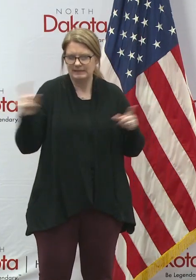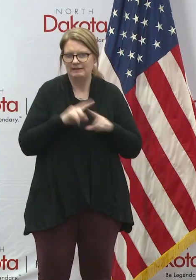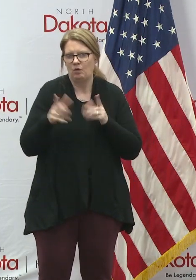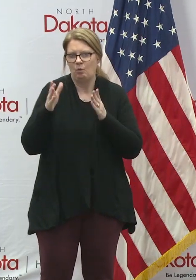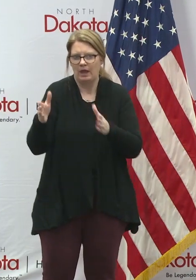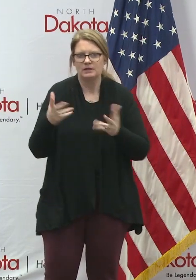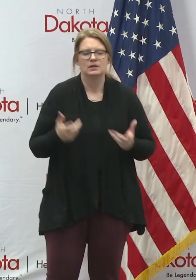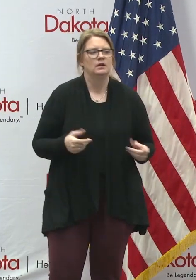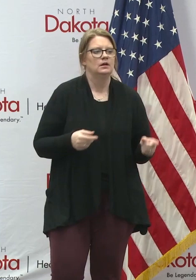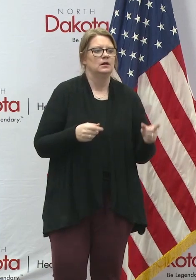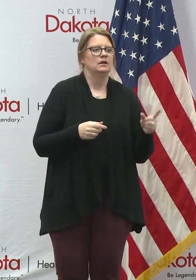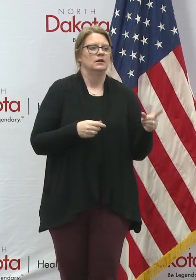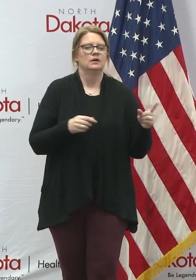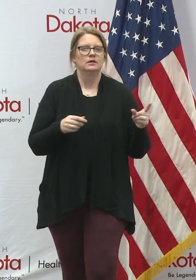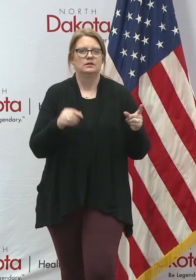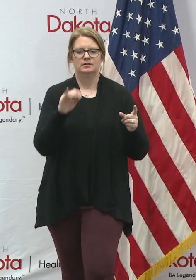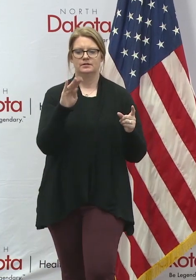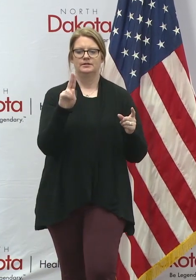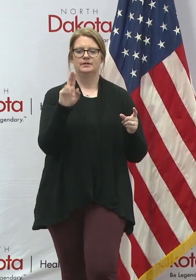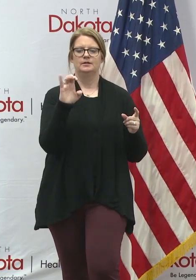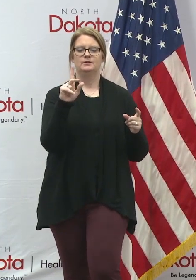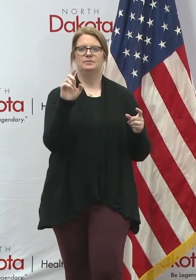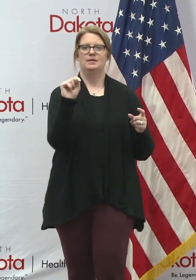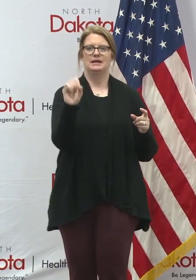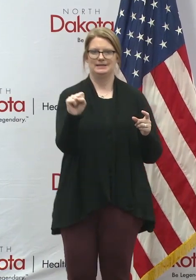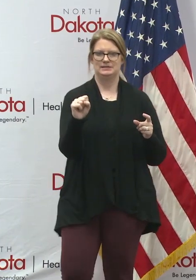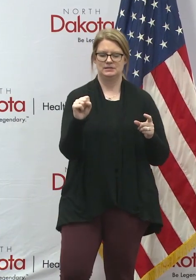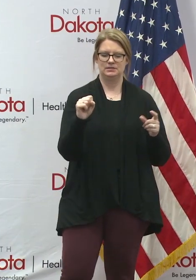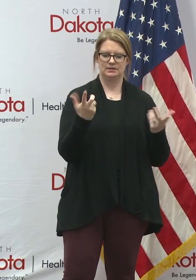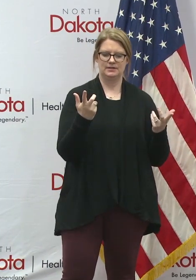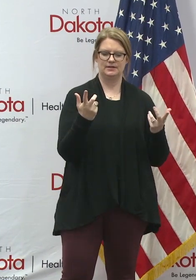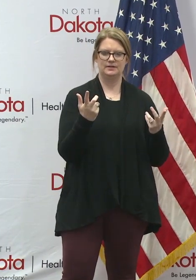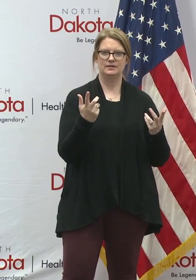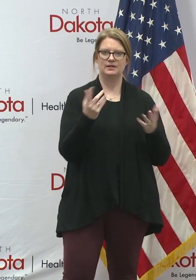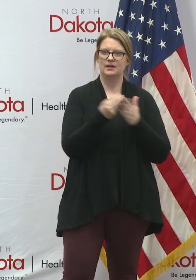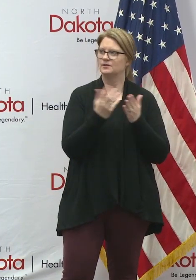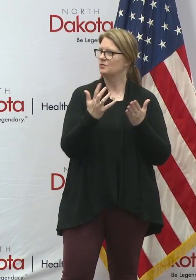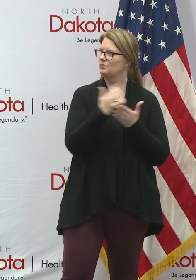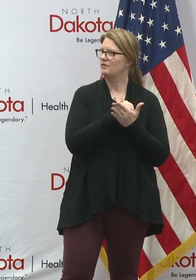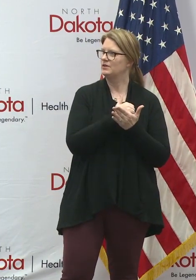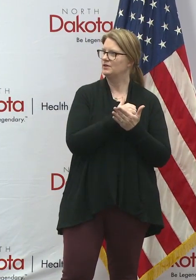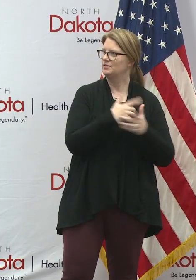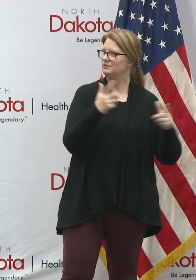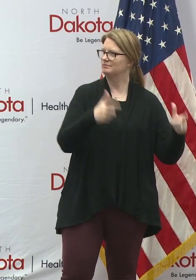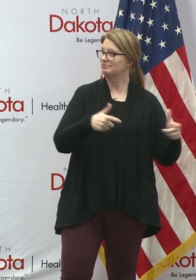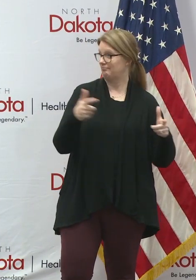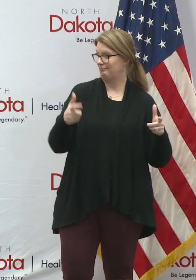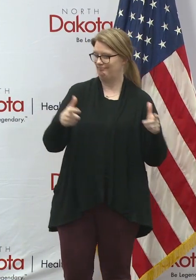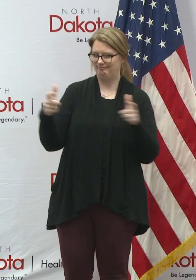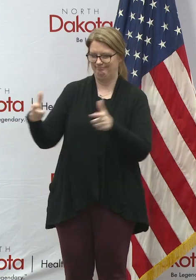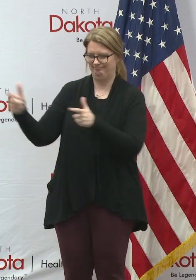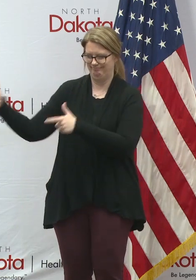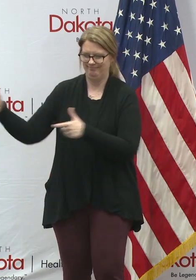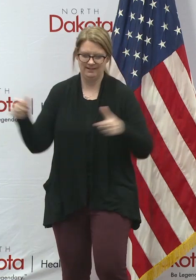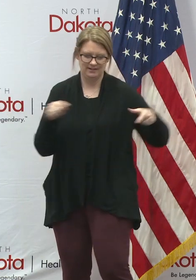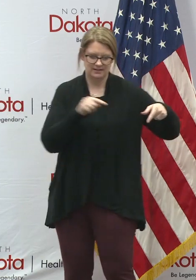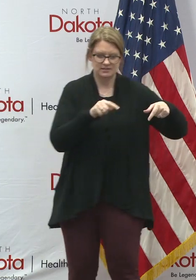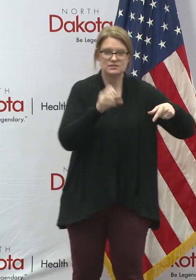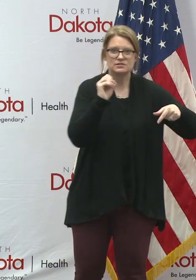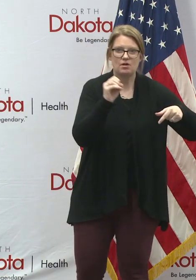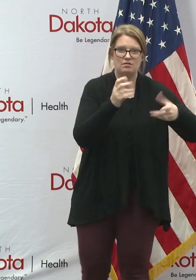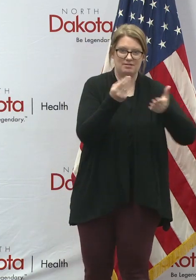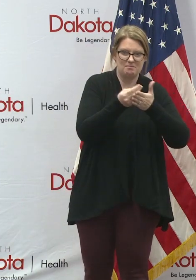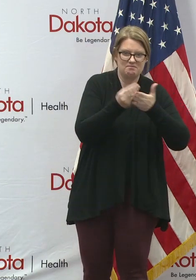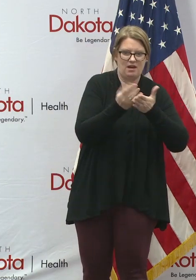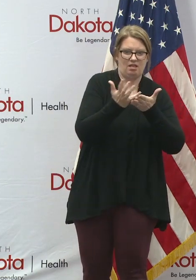And, and by, by buckets, uh, which is a term we use here, as revenue comes in, uh, there's an order in which those get filled.